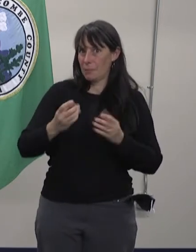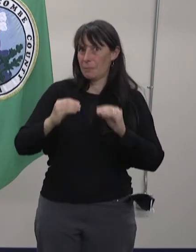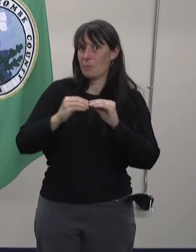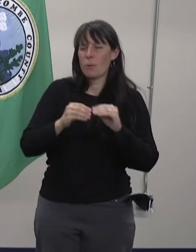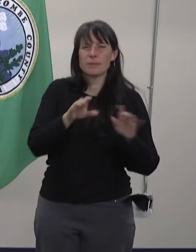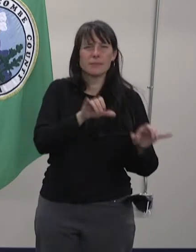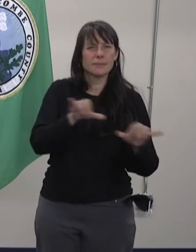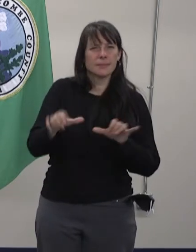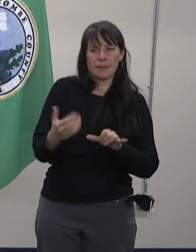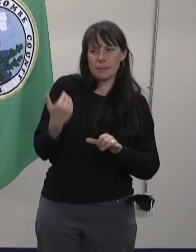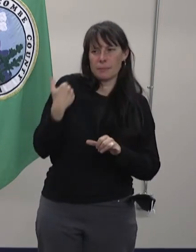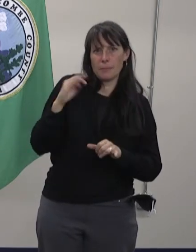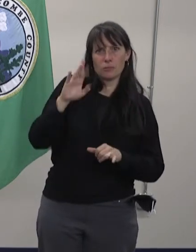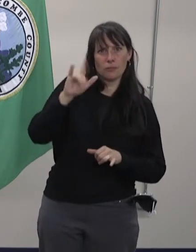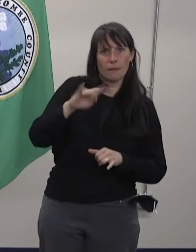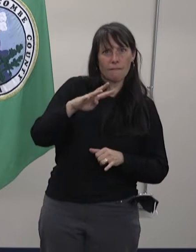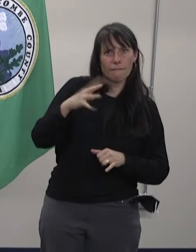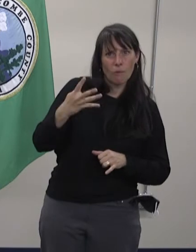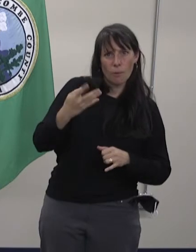4th.